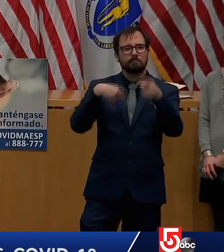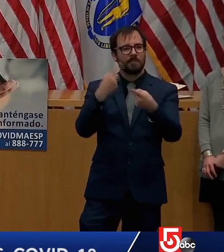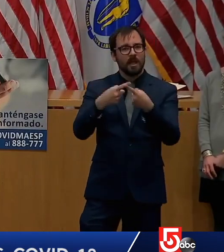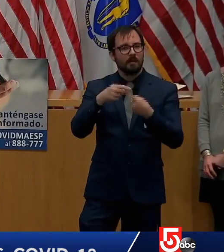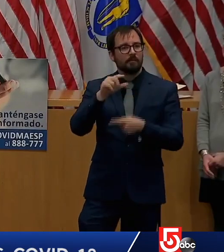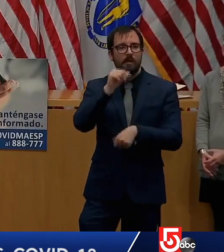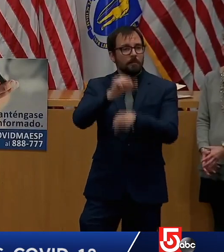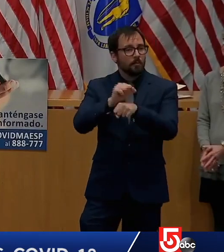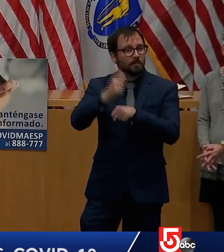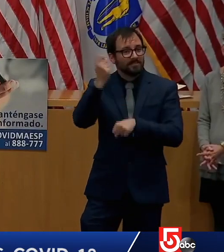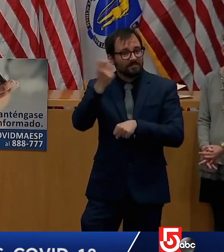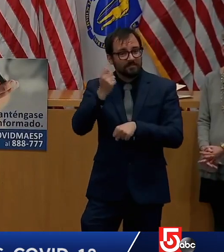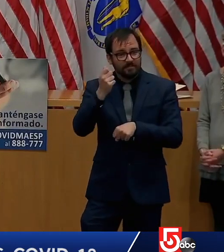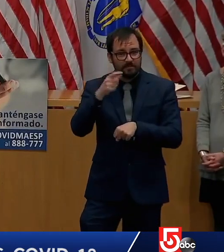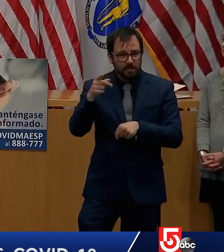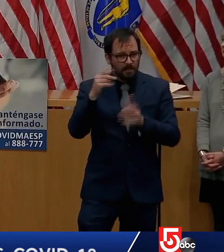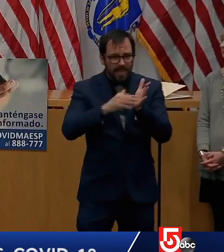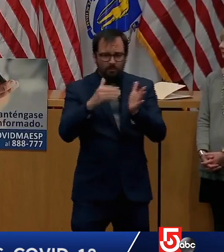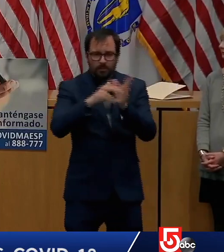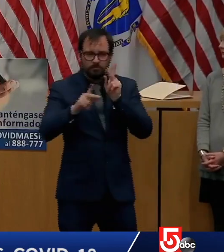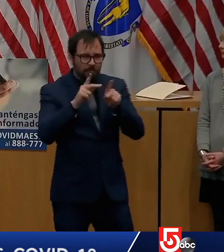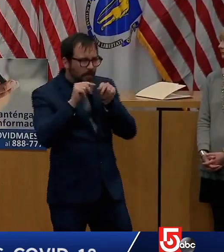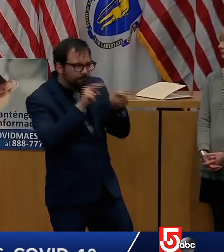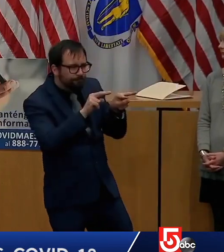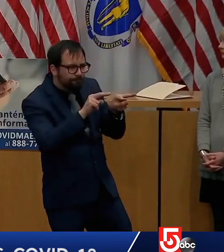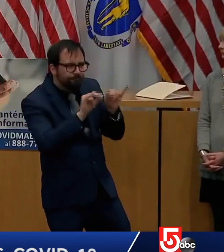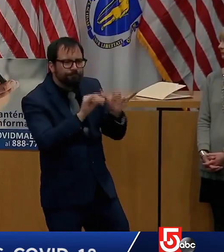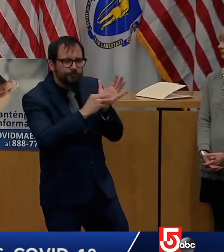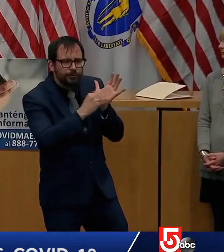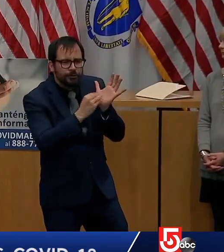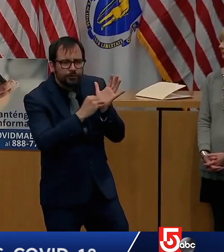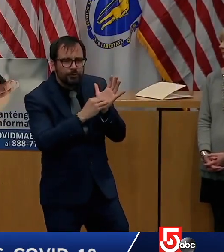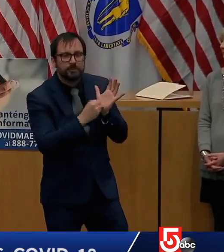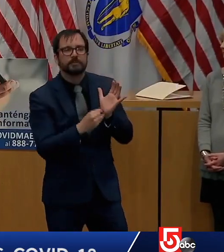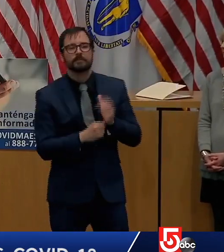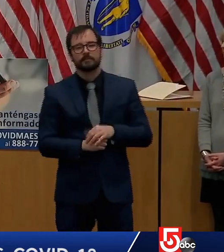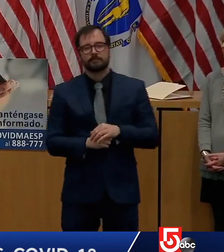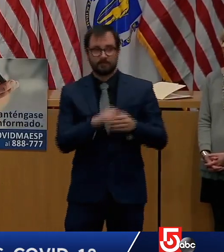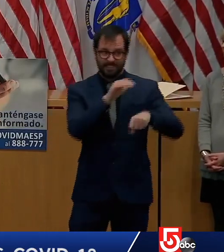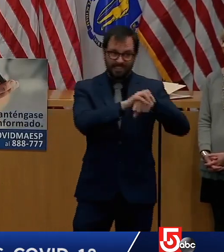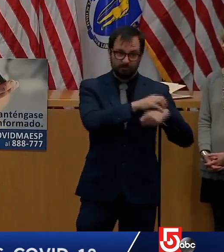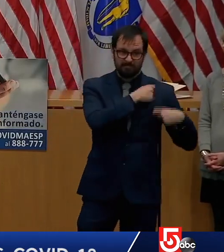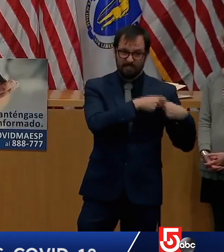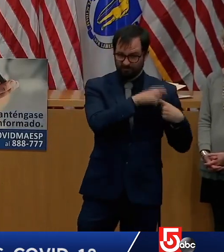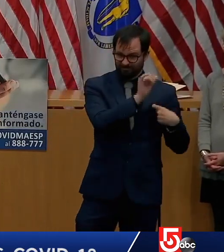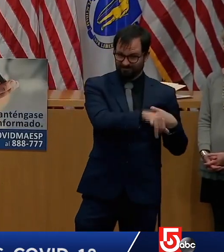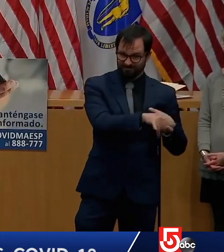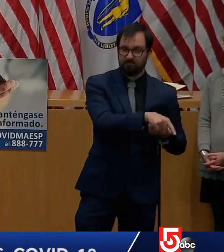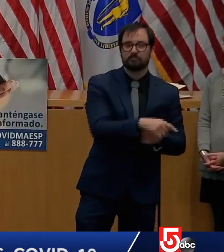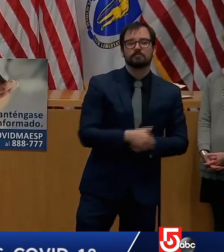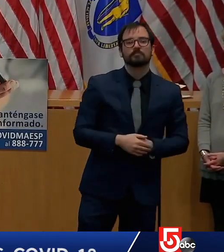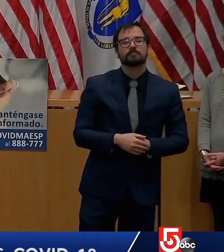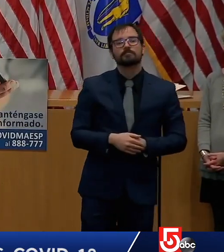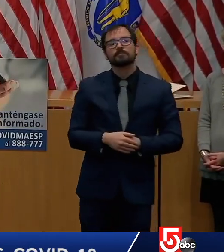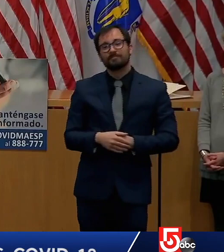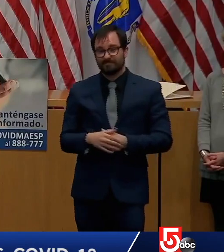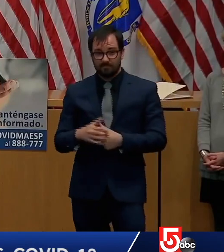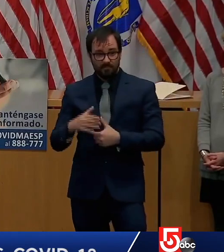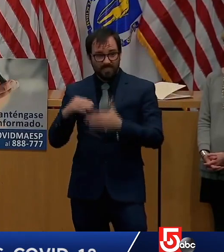to get access to. And it's why the lieutenant governor is on the phone literally with the mayors and the municipal officials